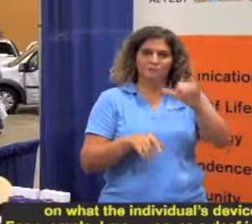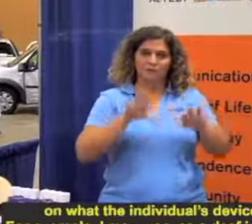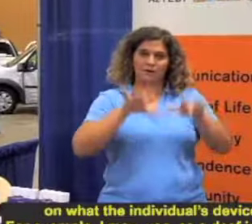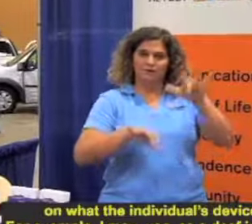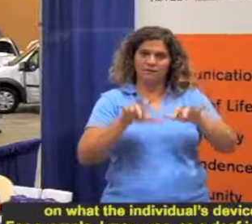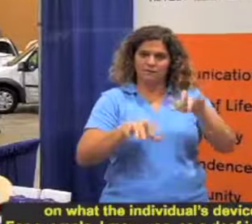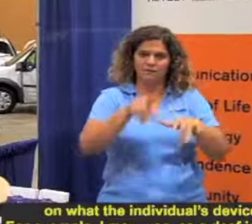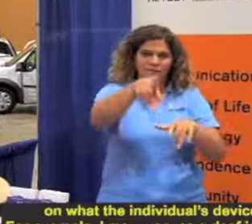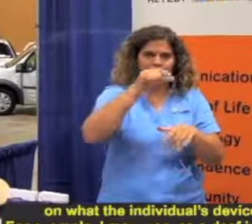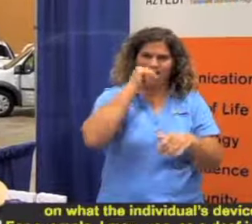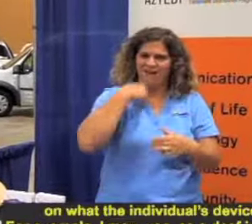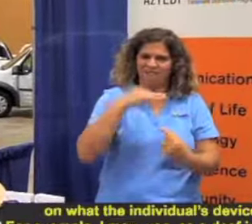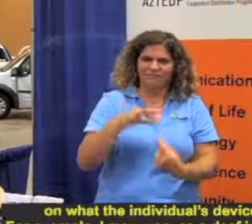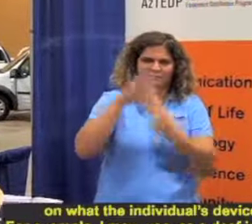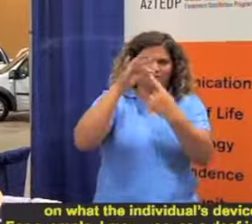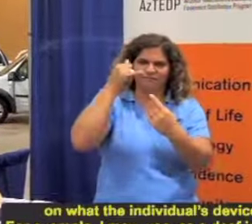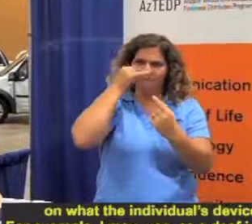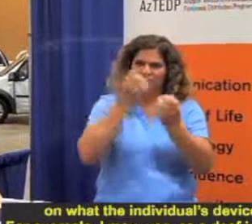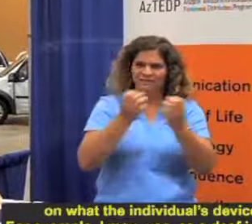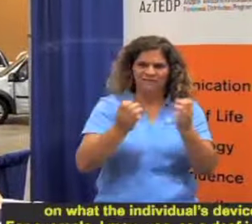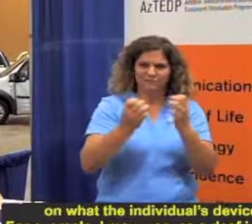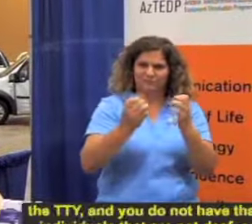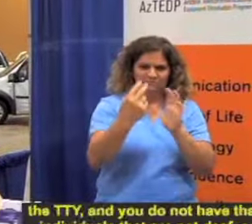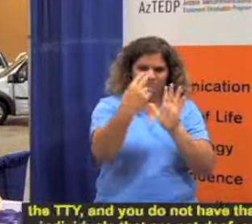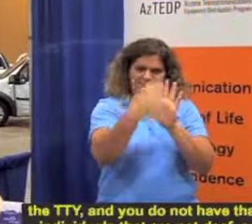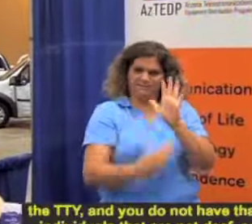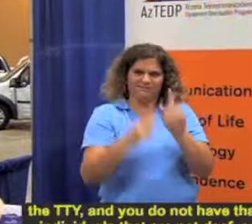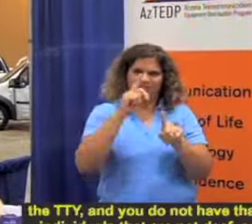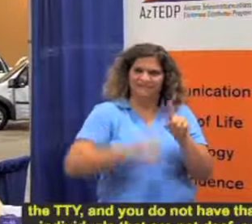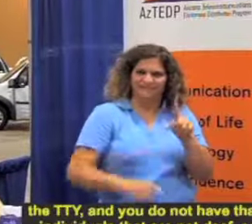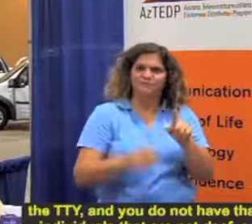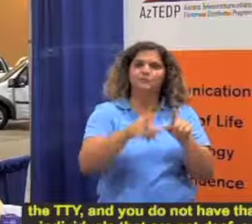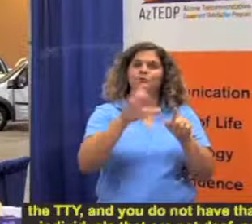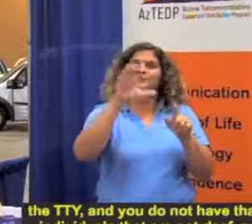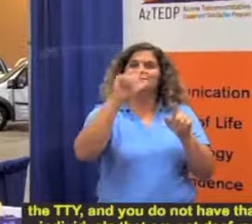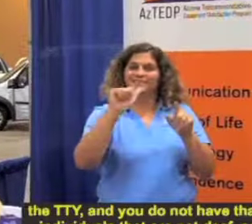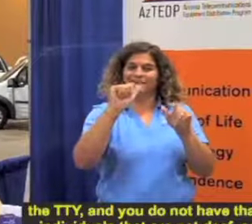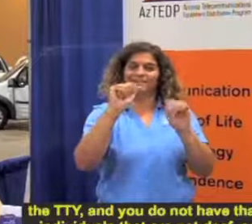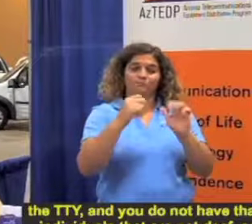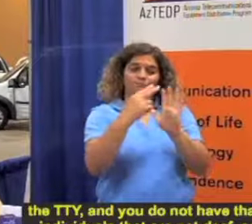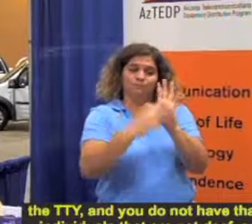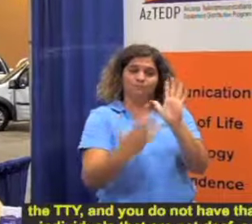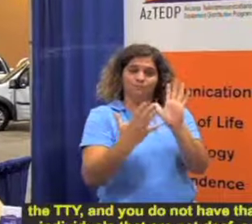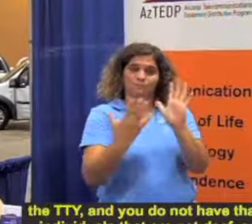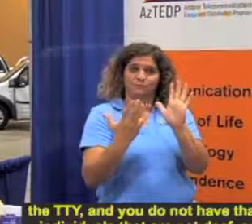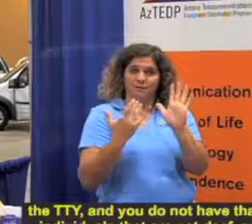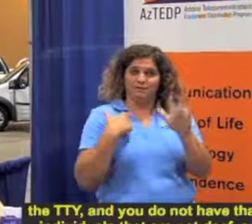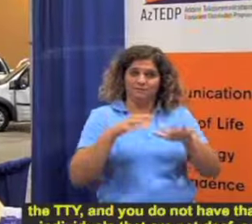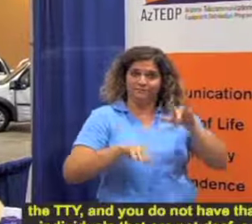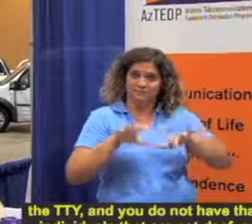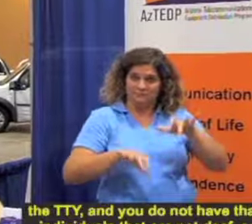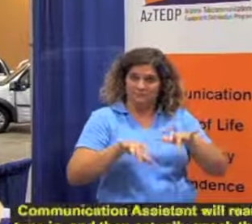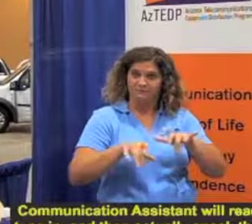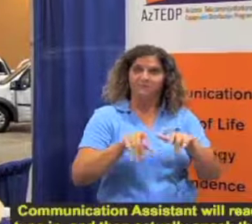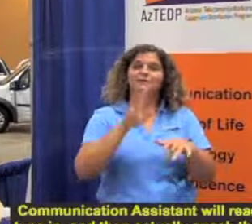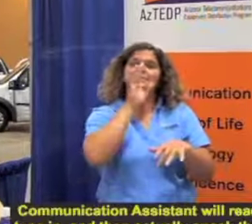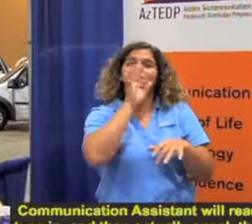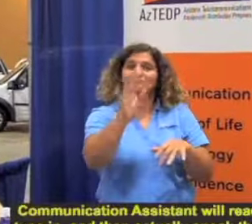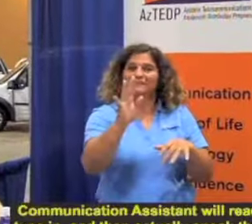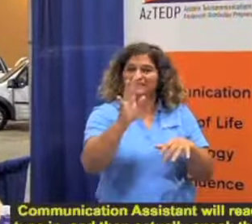individual the TTY and you do not have that TTY, individuals that are not deaf, so the communication assistant will read what I